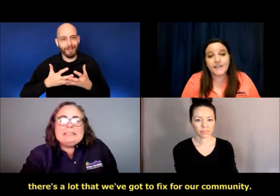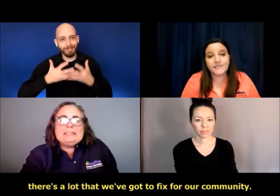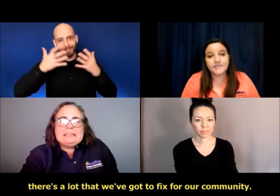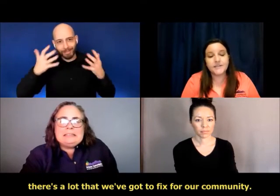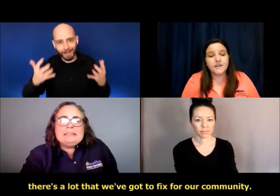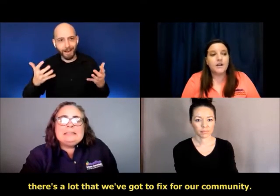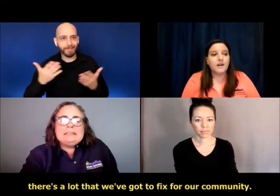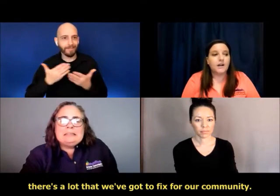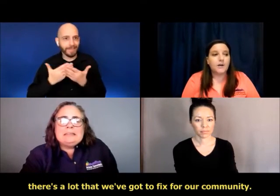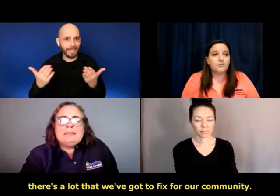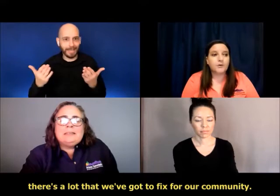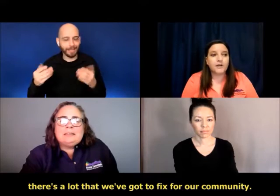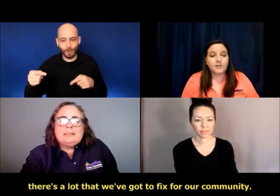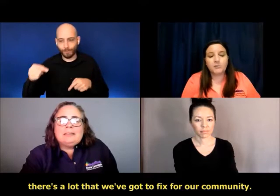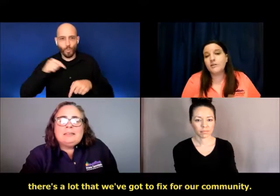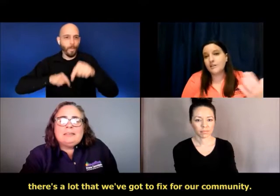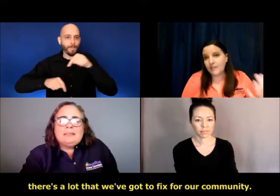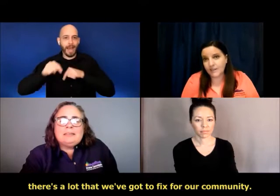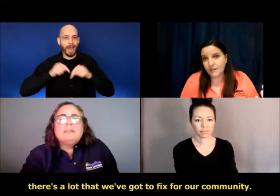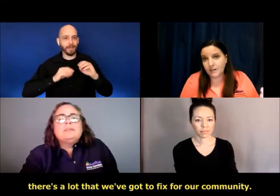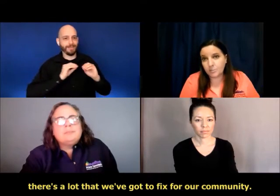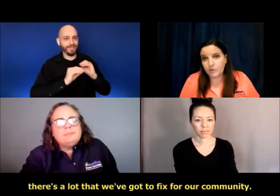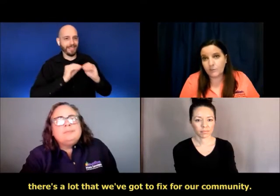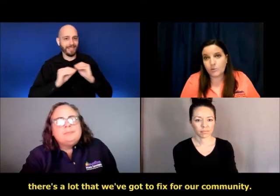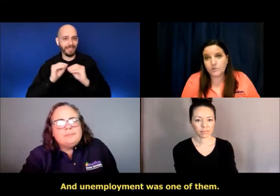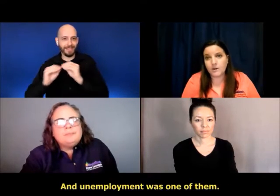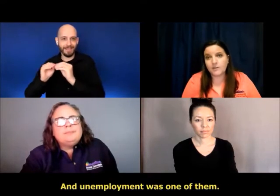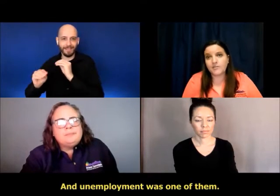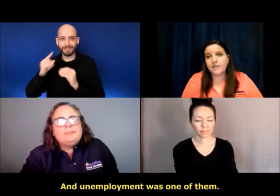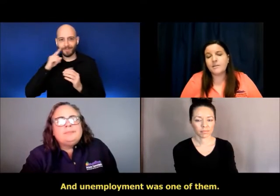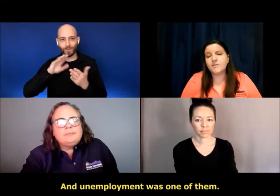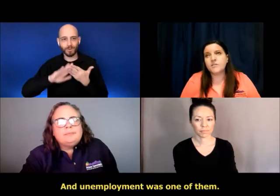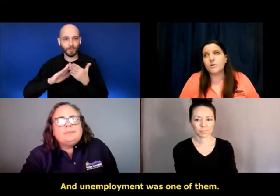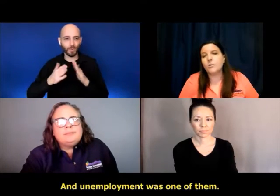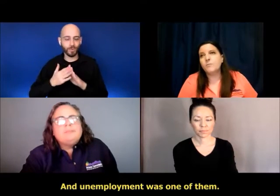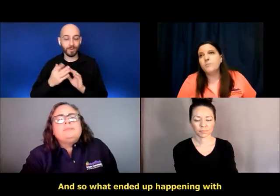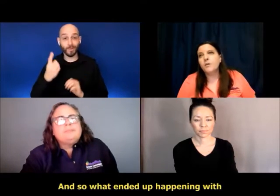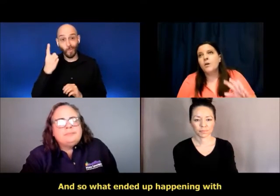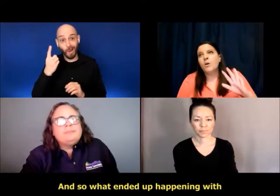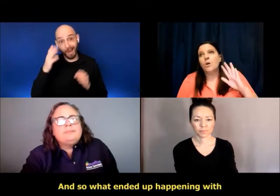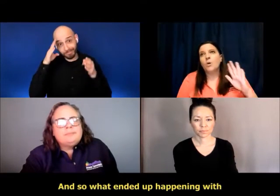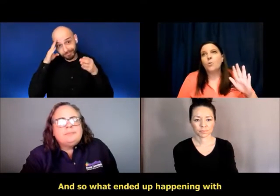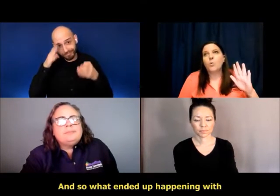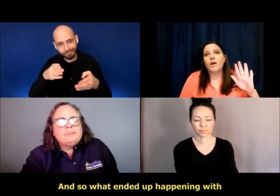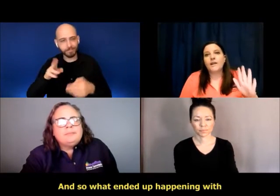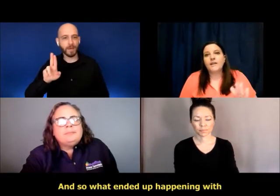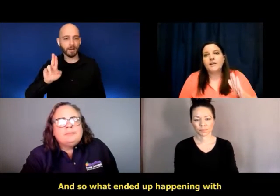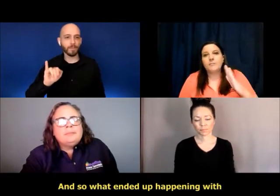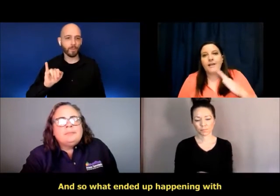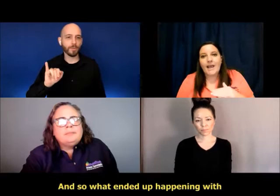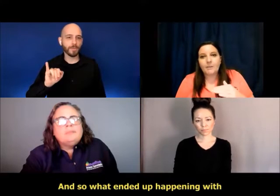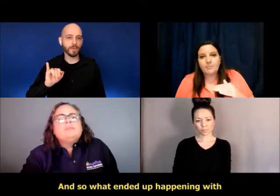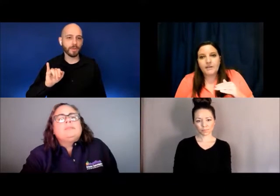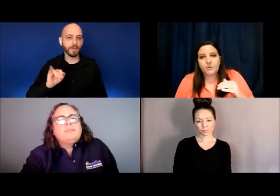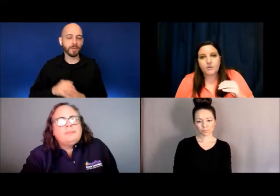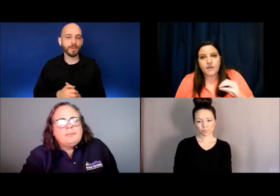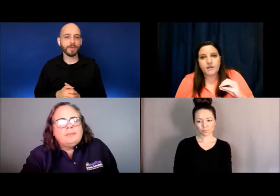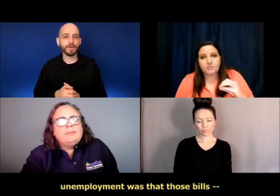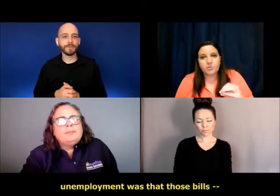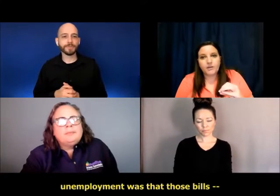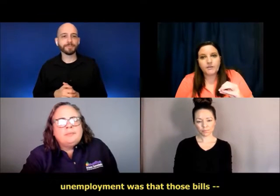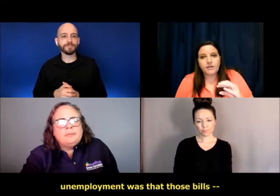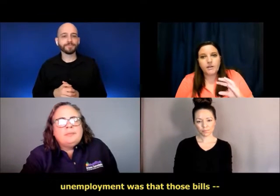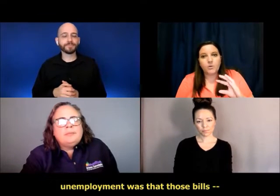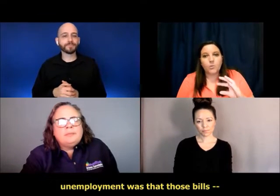to fix, um, for our community and unemployment was one of them. And so what ended up happening